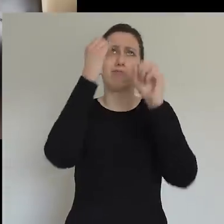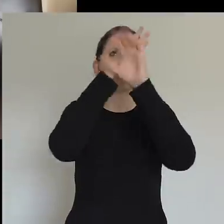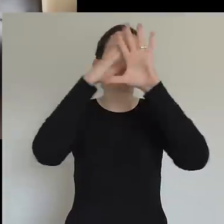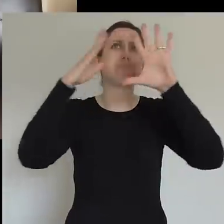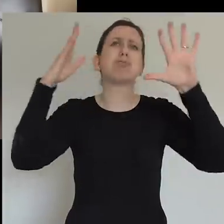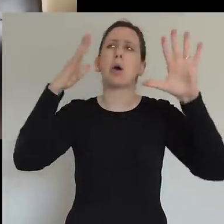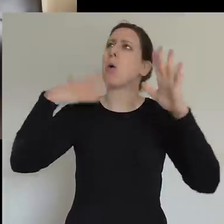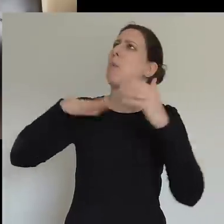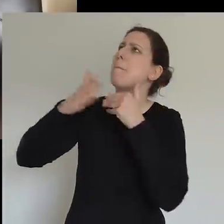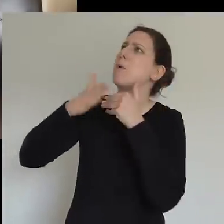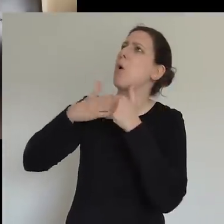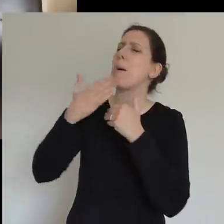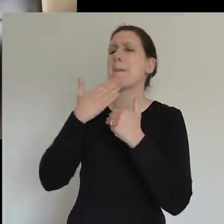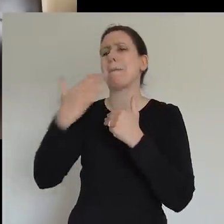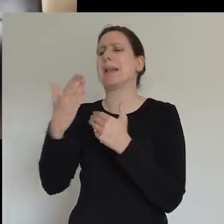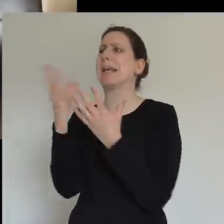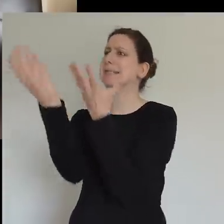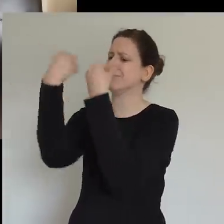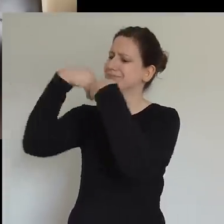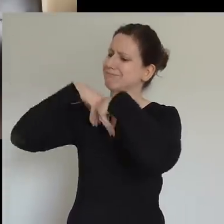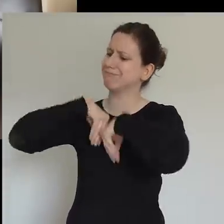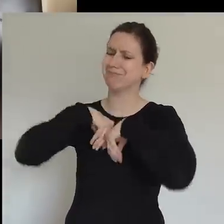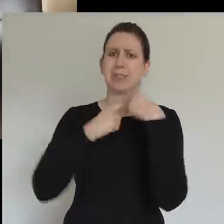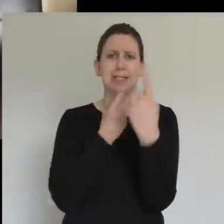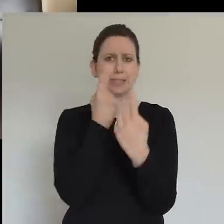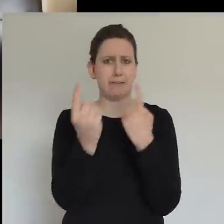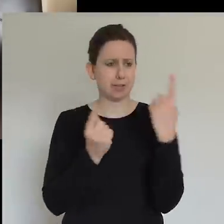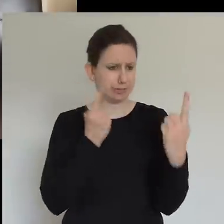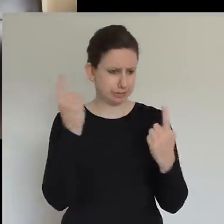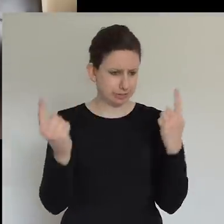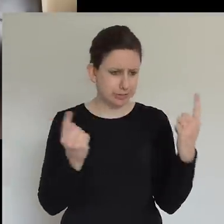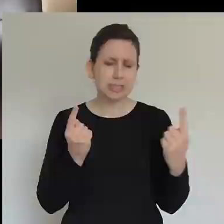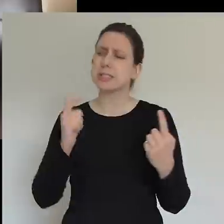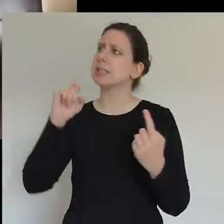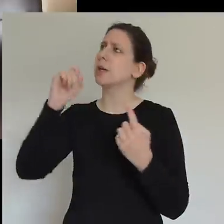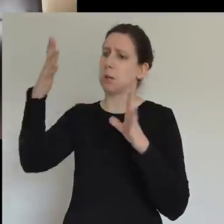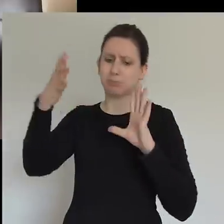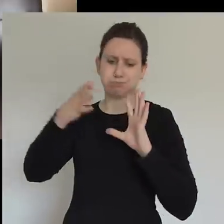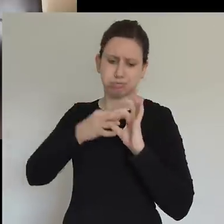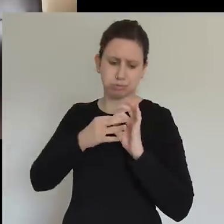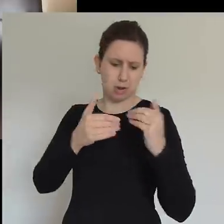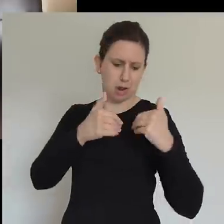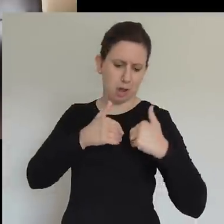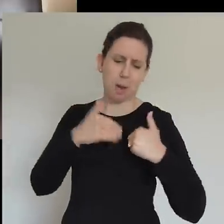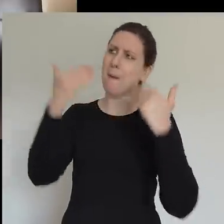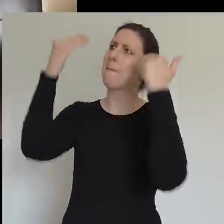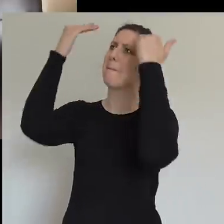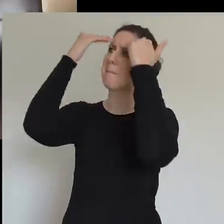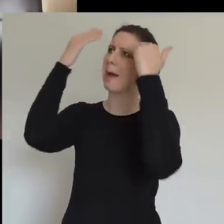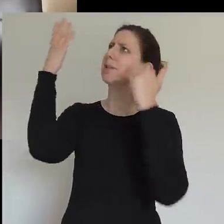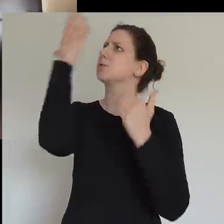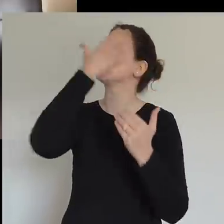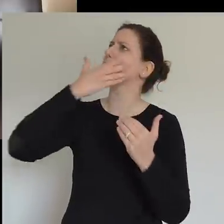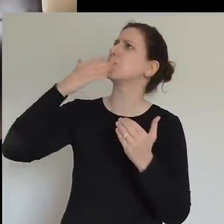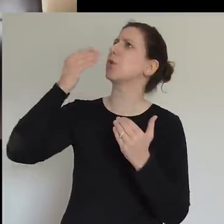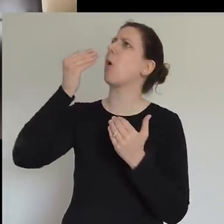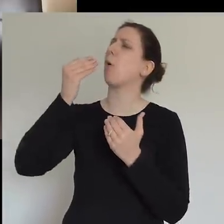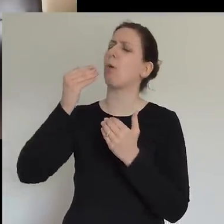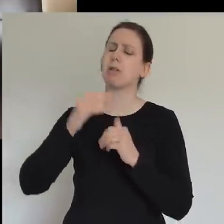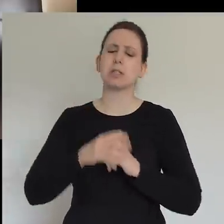administer to our hearts, our minds, our bodies, our souls, with your word to us, Father. Lord, we're going to talk, but we pray that it would